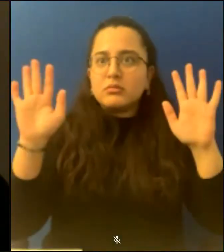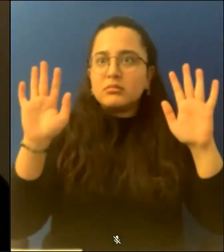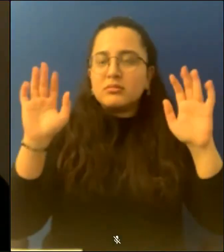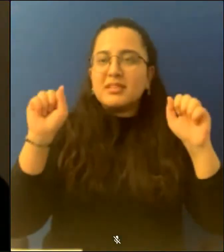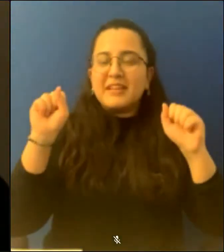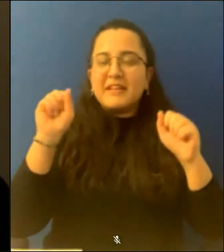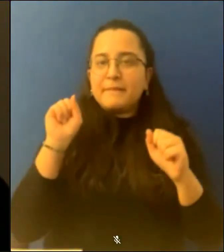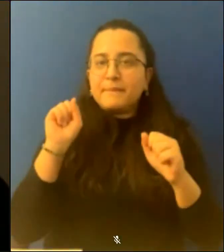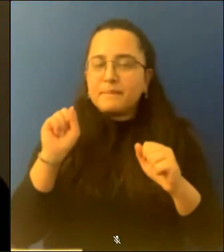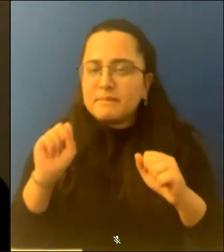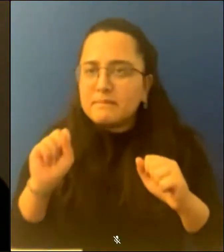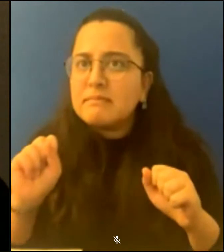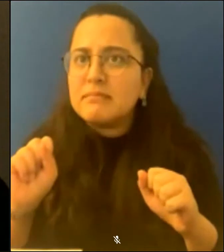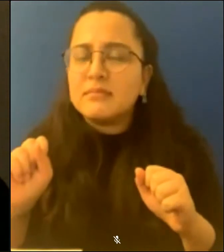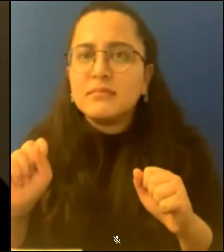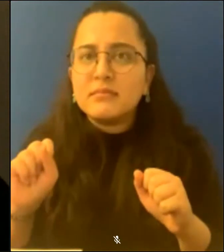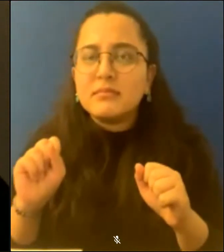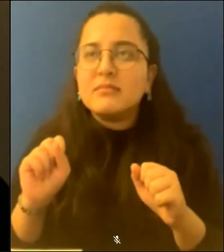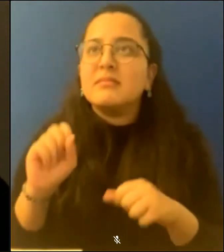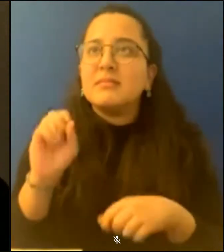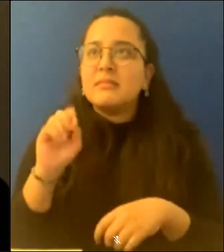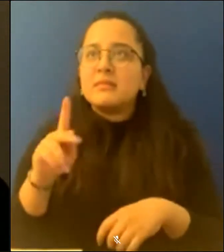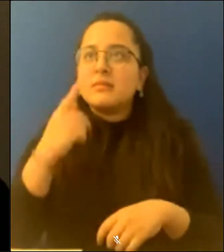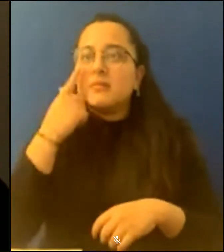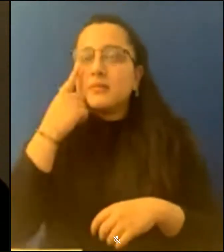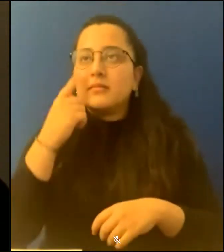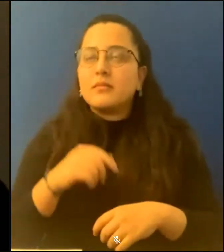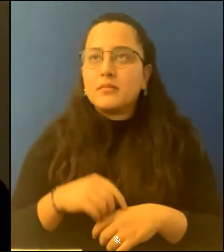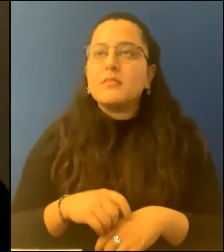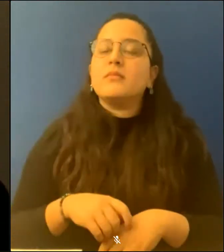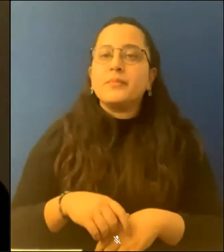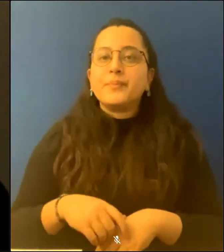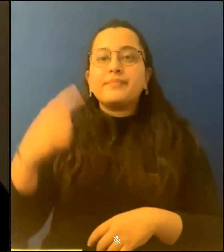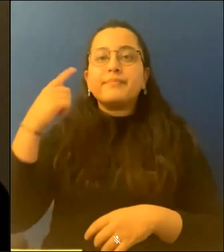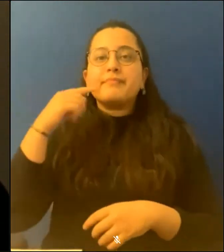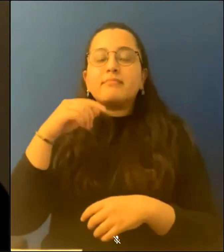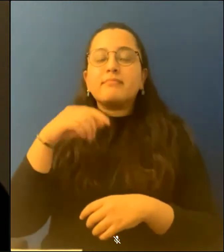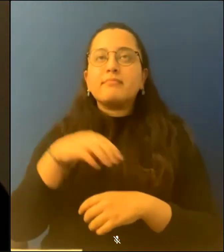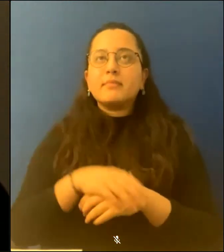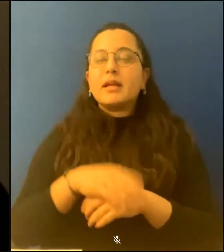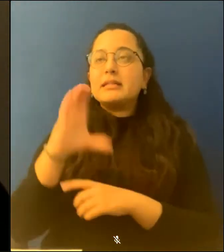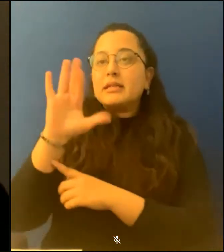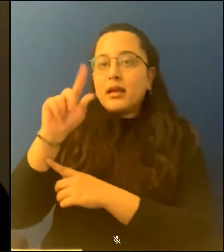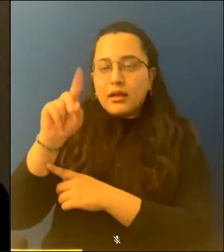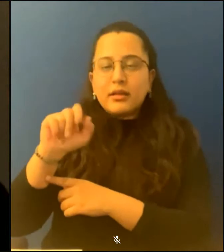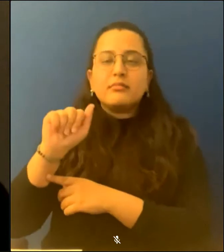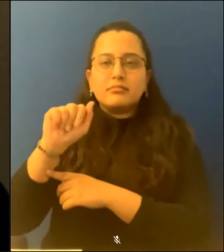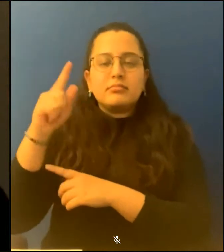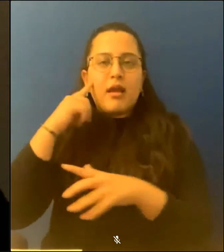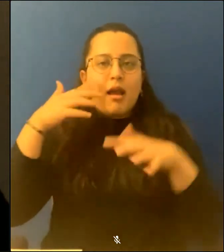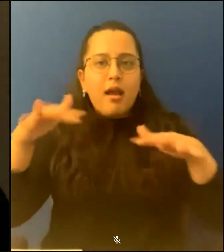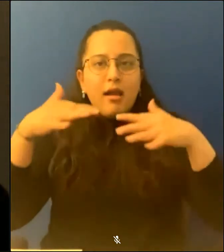the bats listening for the cicadas' echo. Echo is a way to create space, is a metaphor for time,